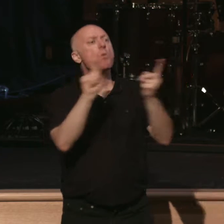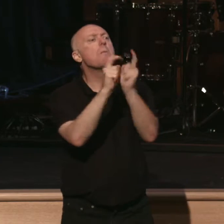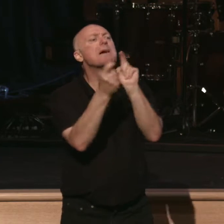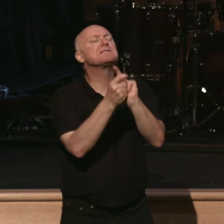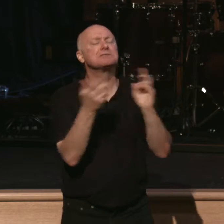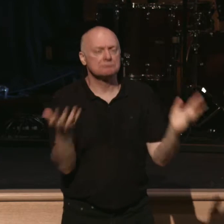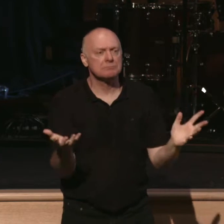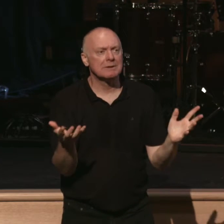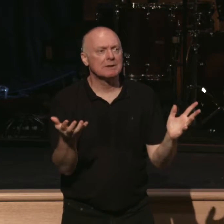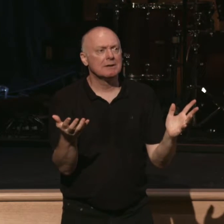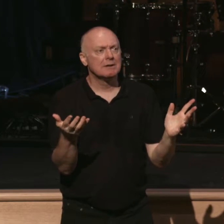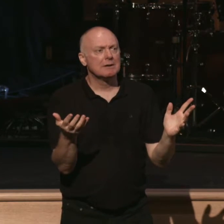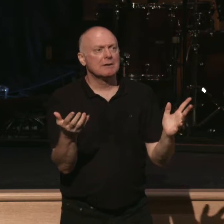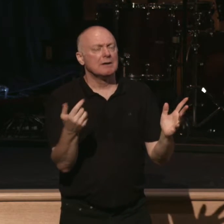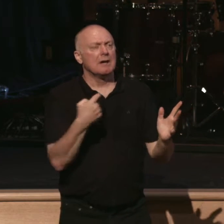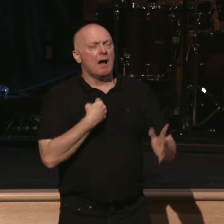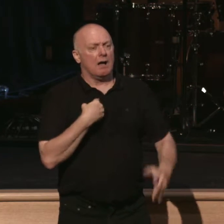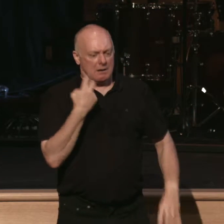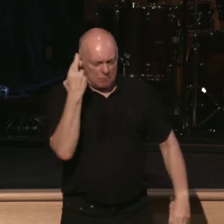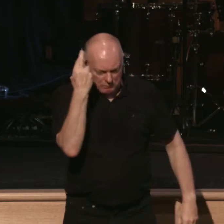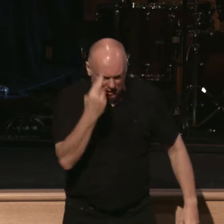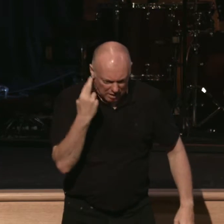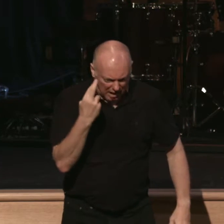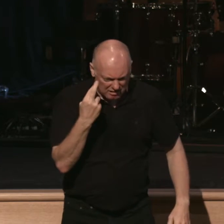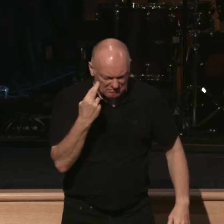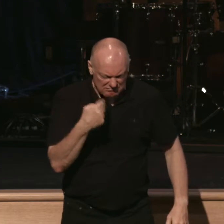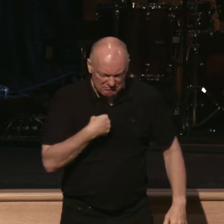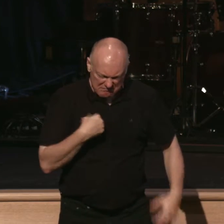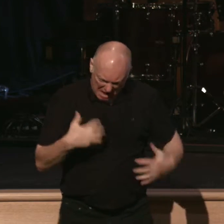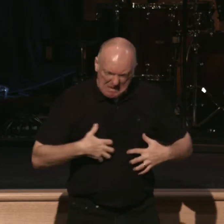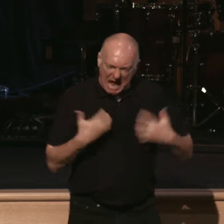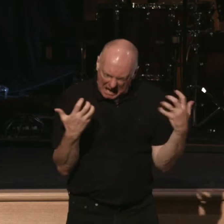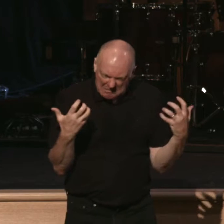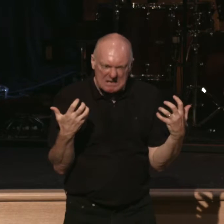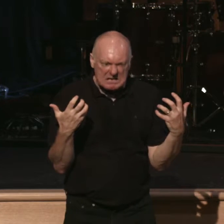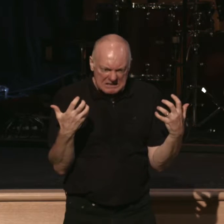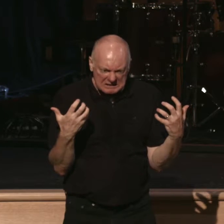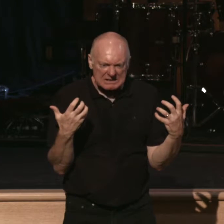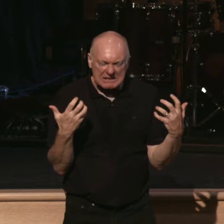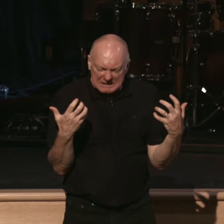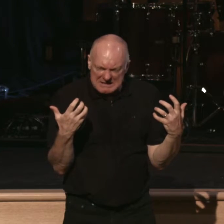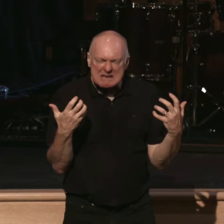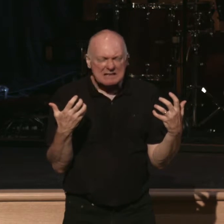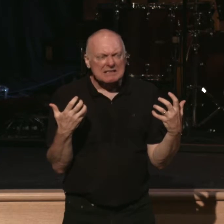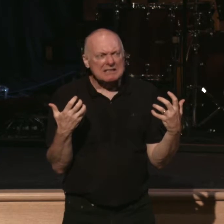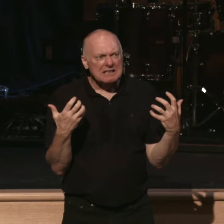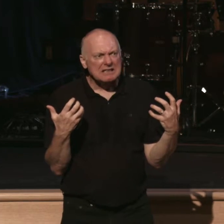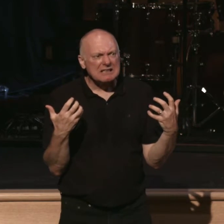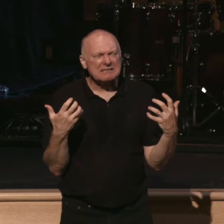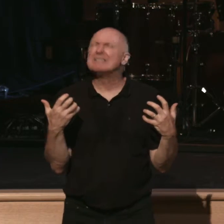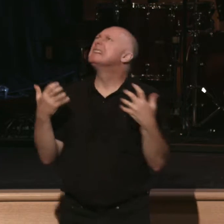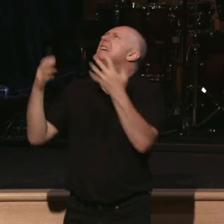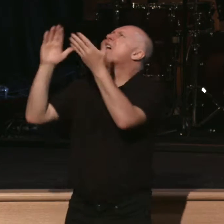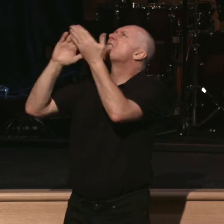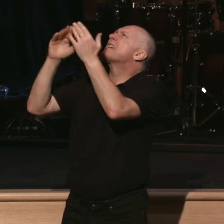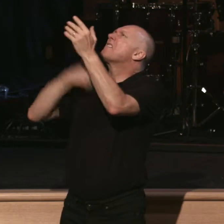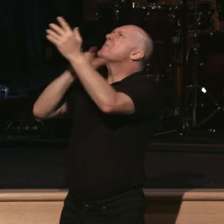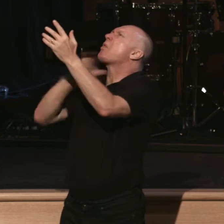I come to the sudden realization that I'm angry. And forgive me Lord for this anger. I'm angry right now.